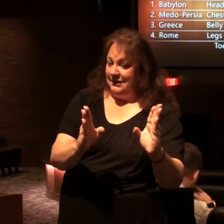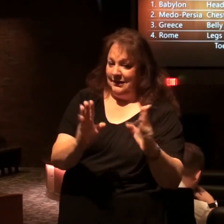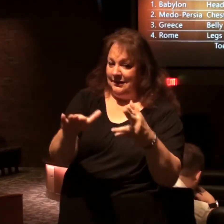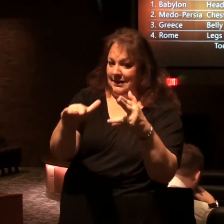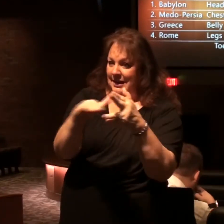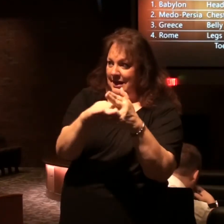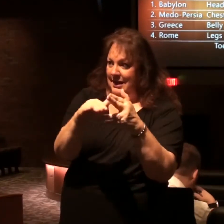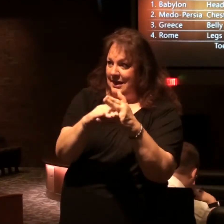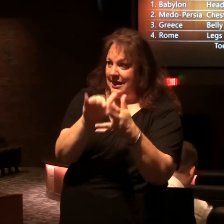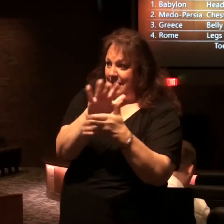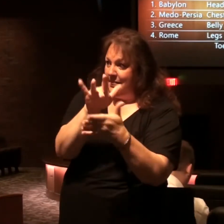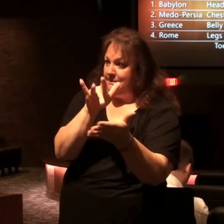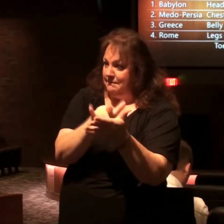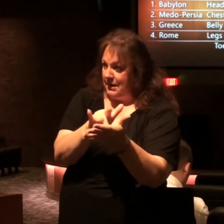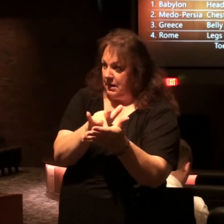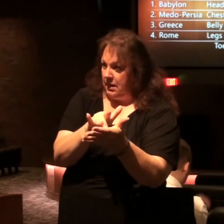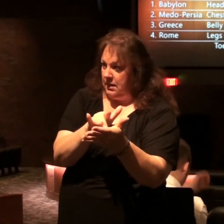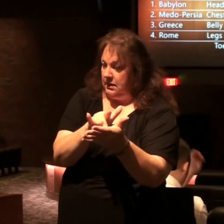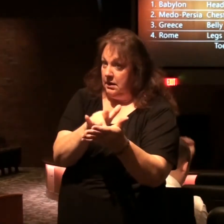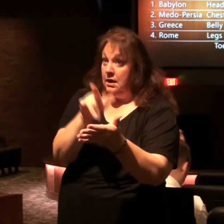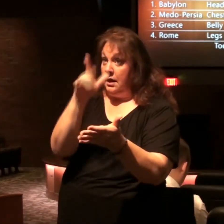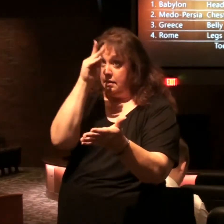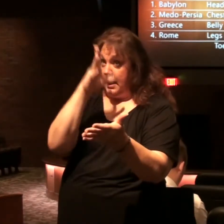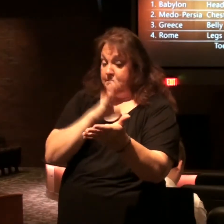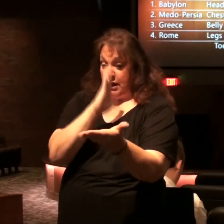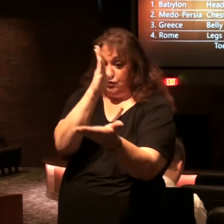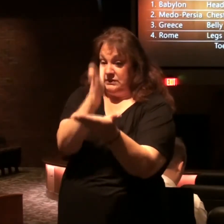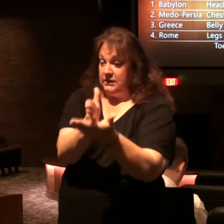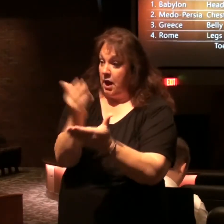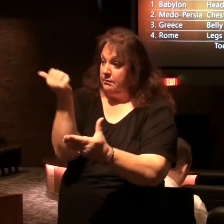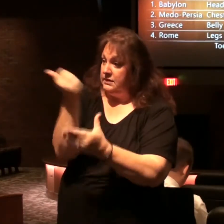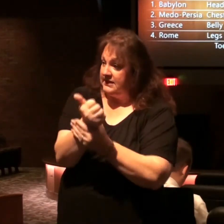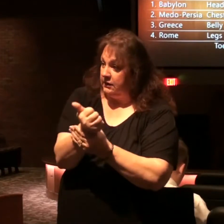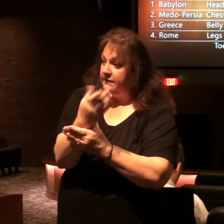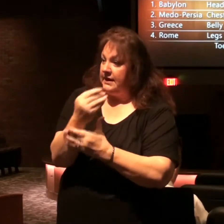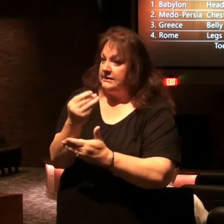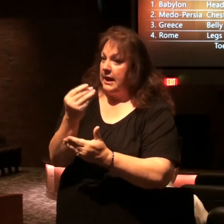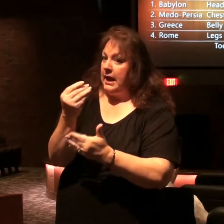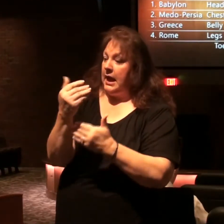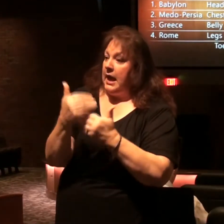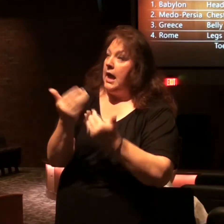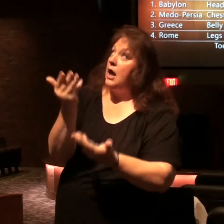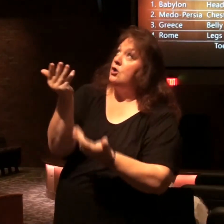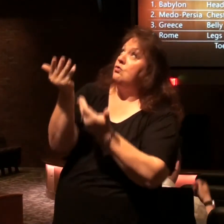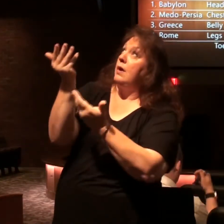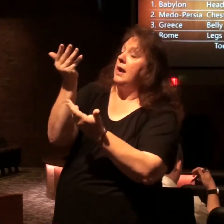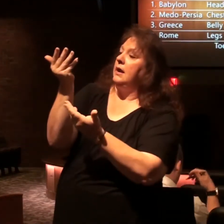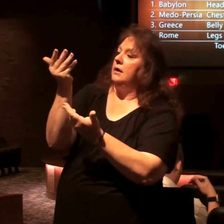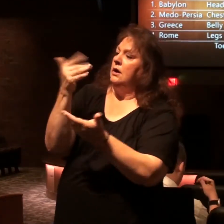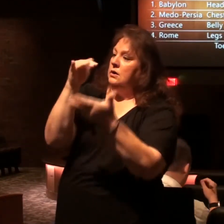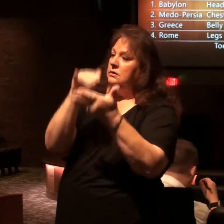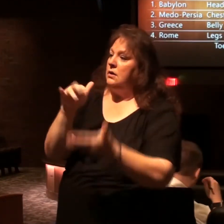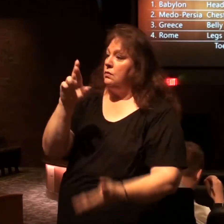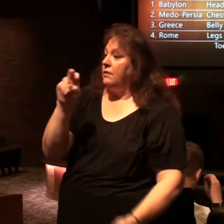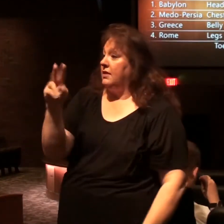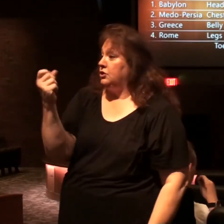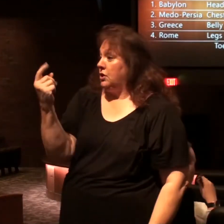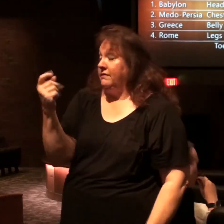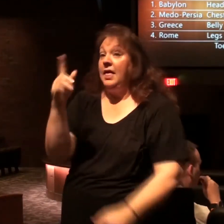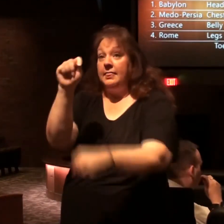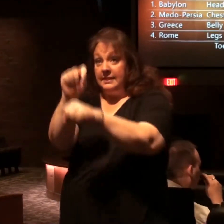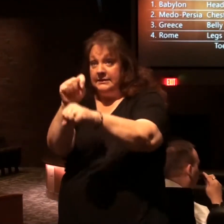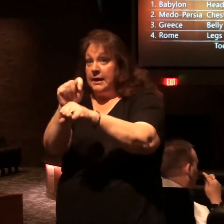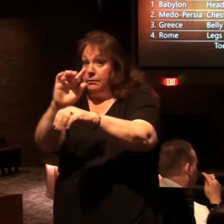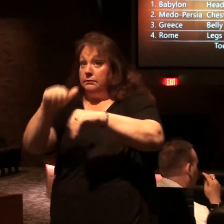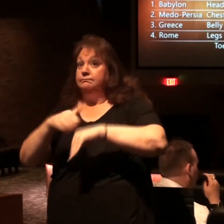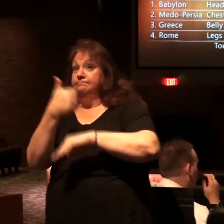of the week he'll put a stop to sacrifice and grain offering and we've seen this in our study of Revelation in chapter 11 the temple is